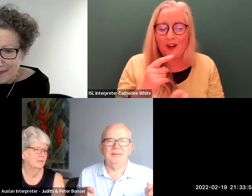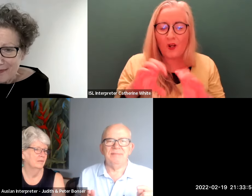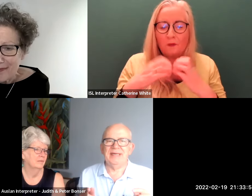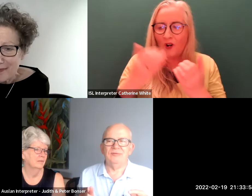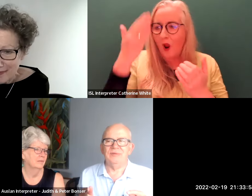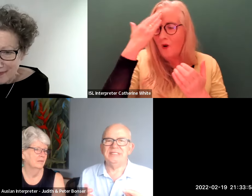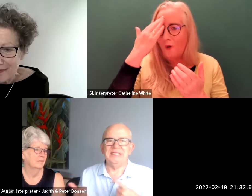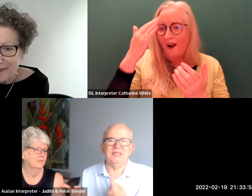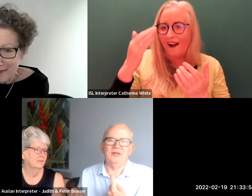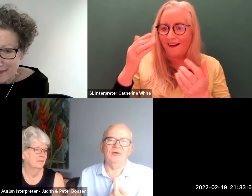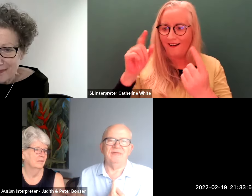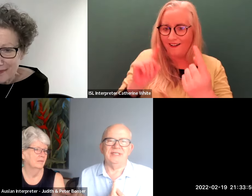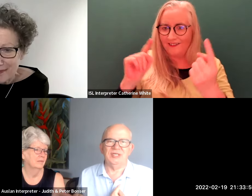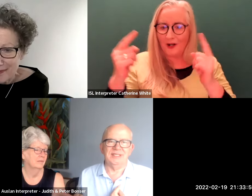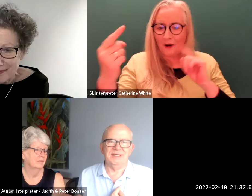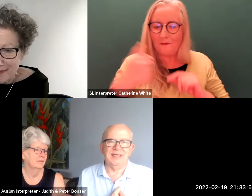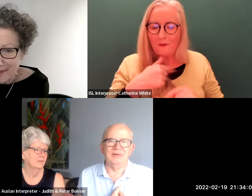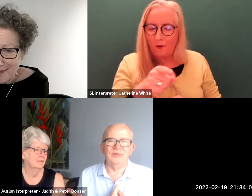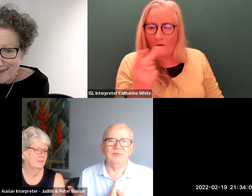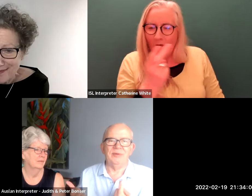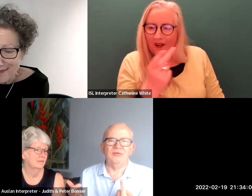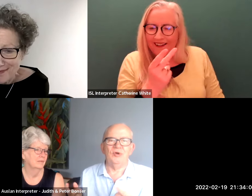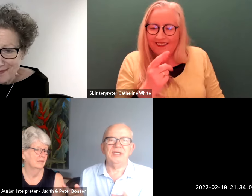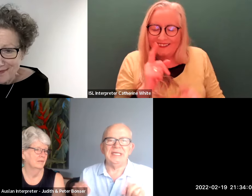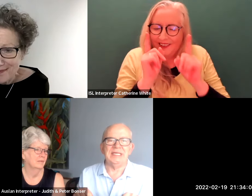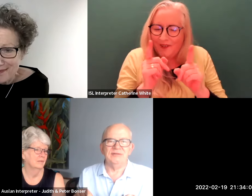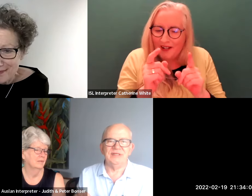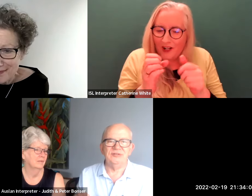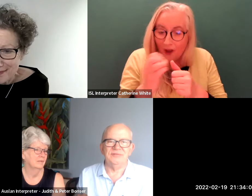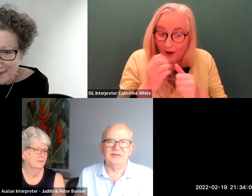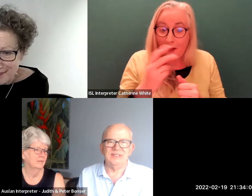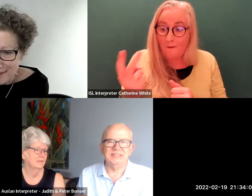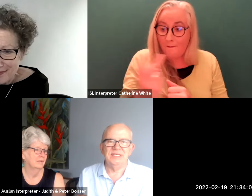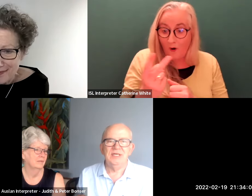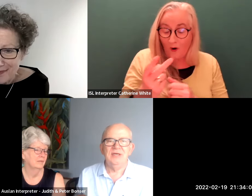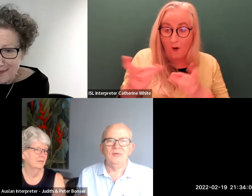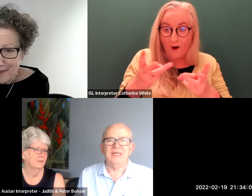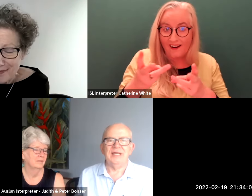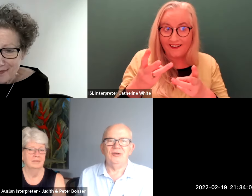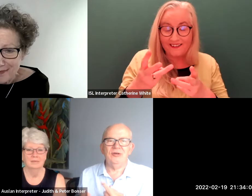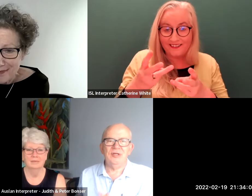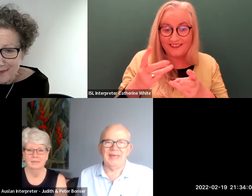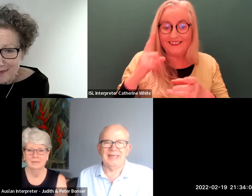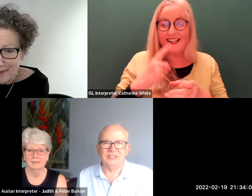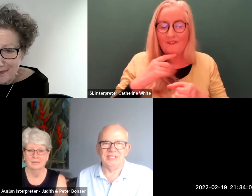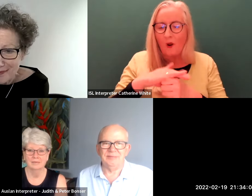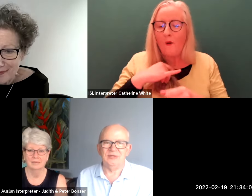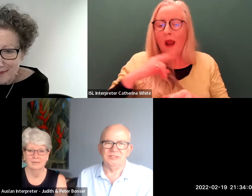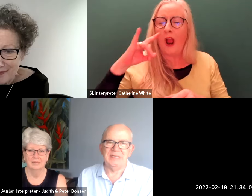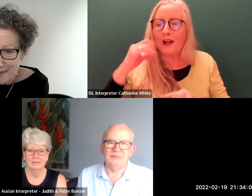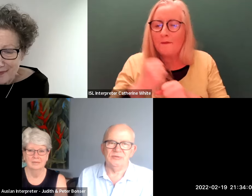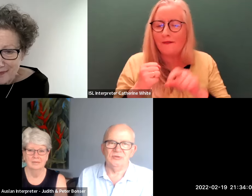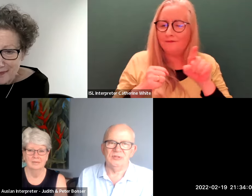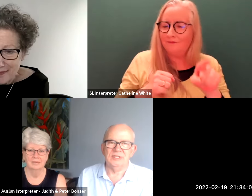other but we didn't know of each other and we were both working in the field of deafness we had heard about each other